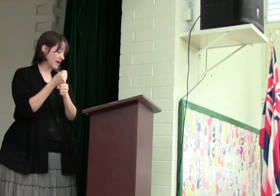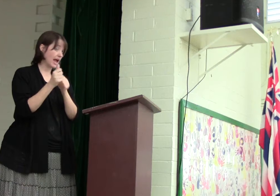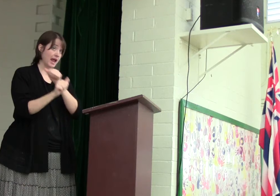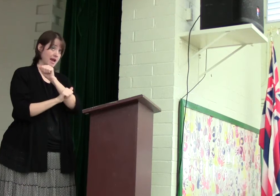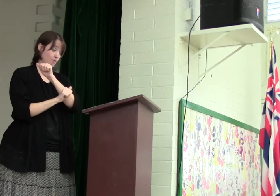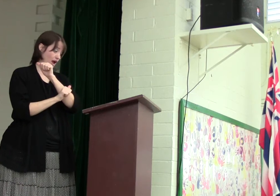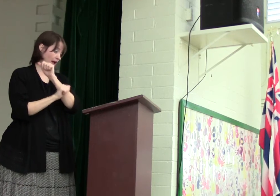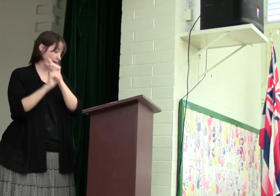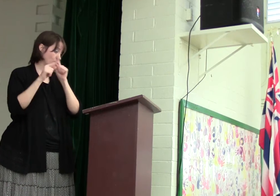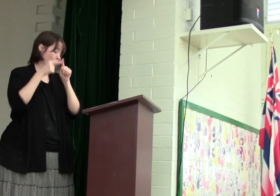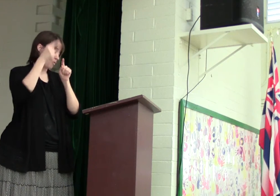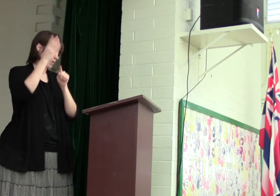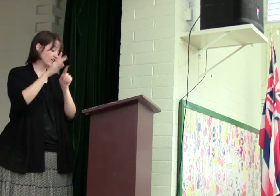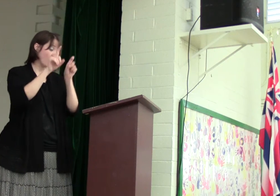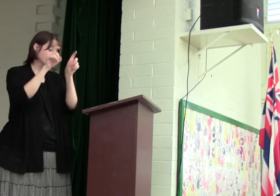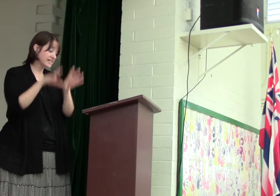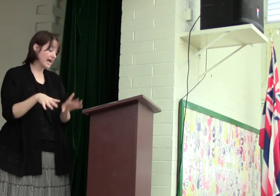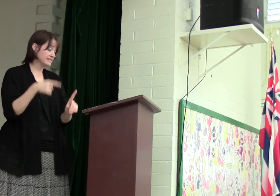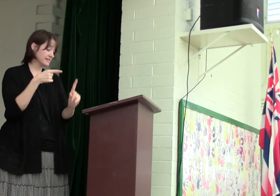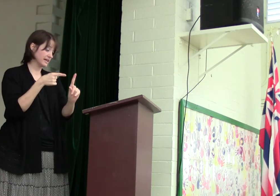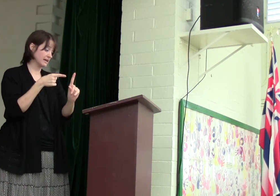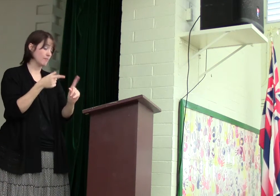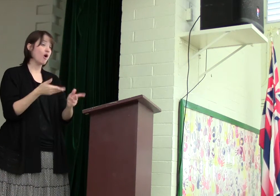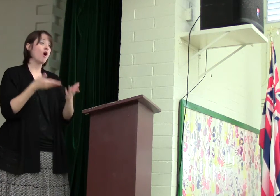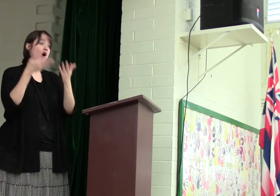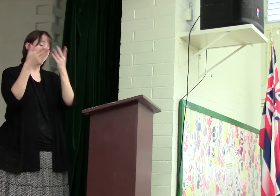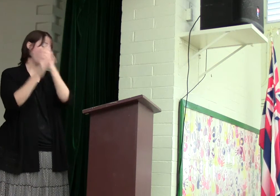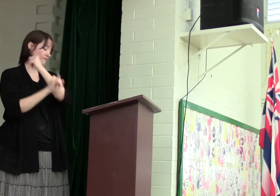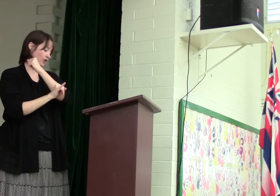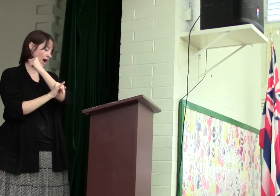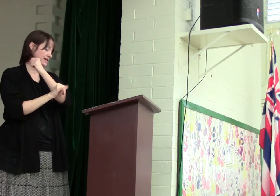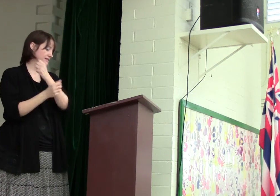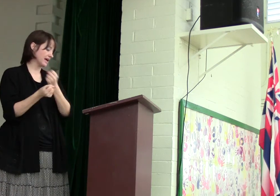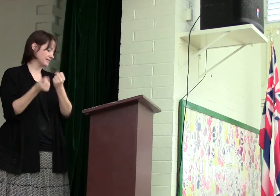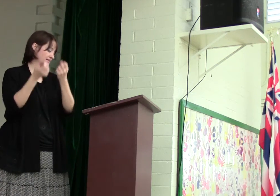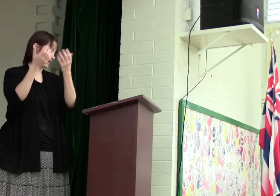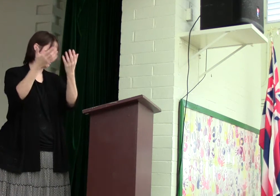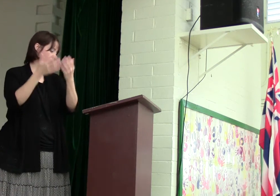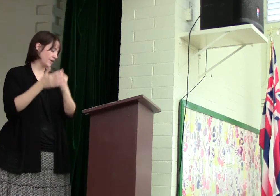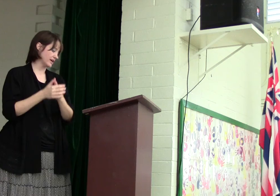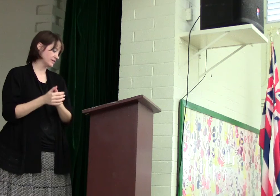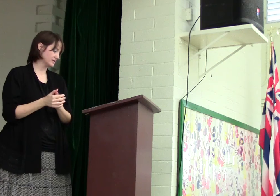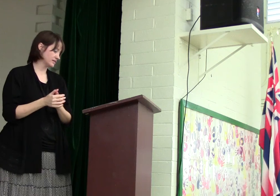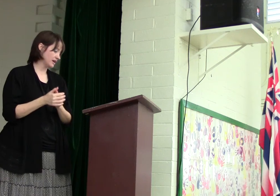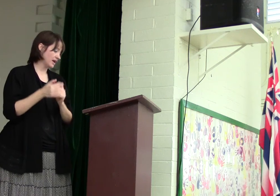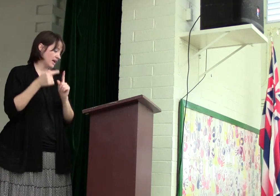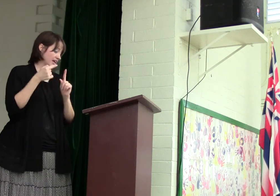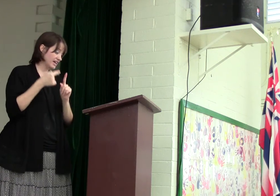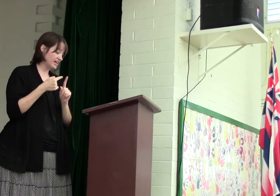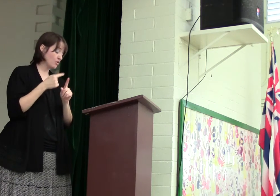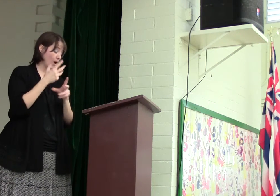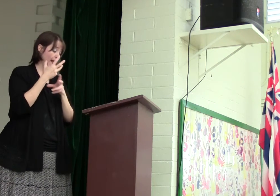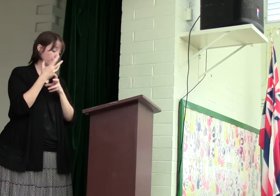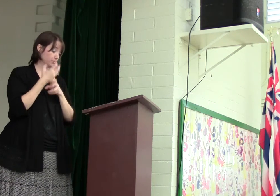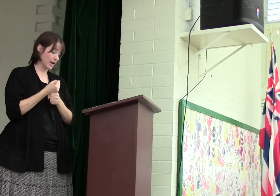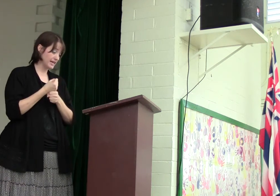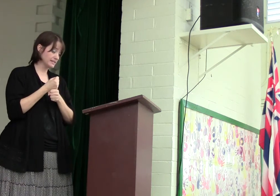Abraham, when God tested him, offered Isaac as a sacrifice. He who had embraced